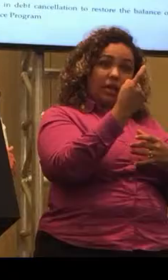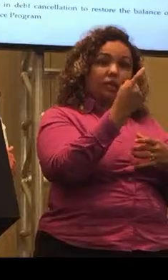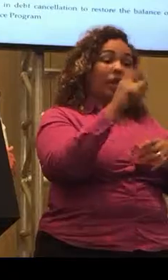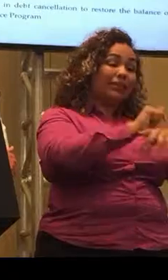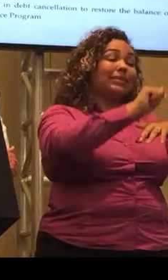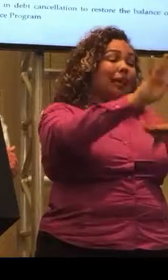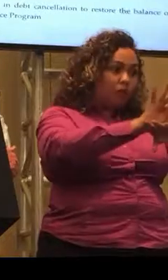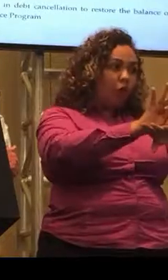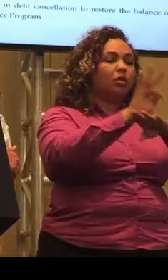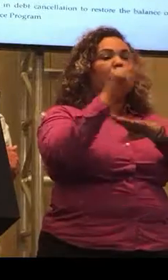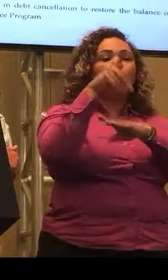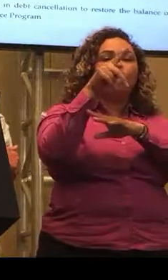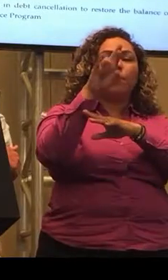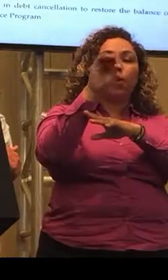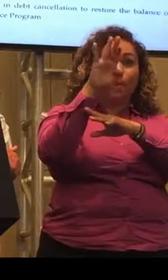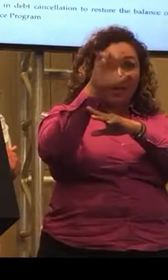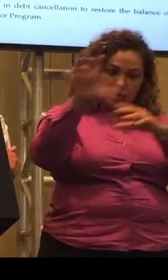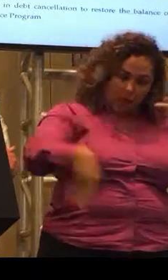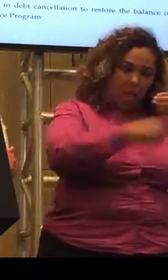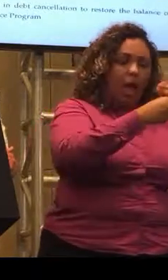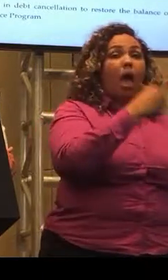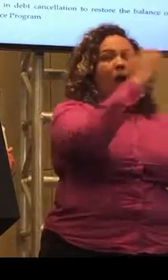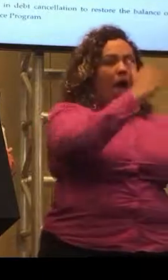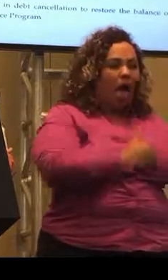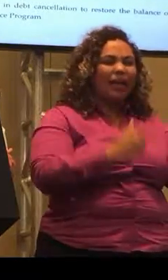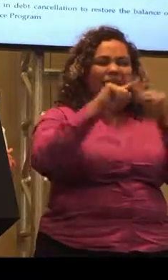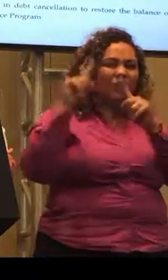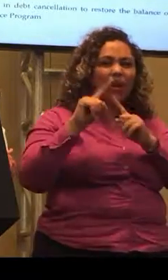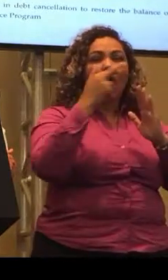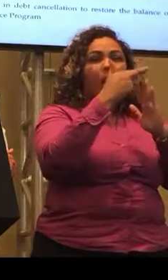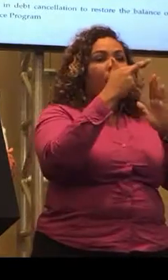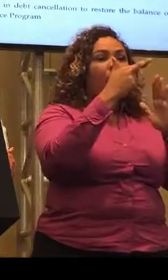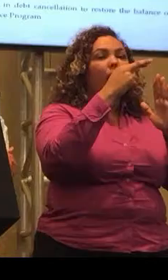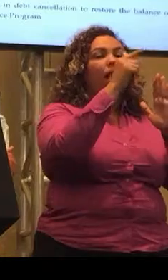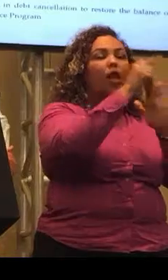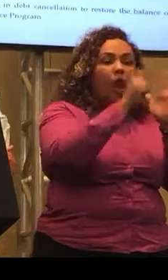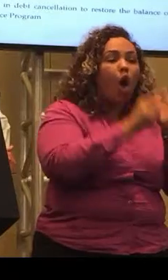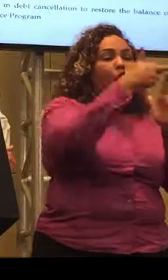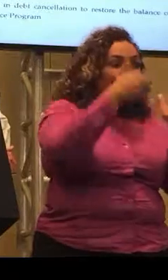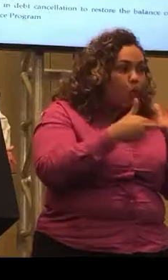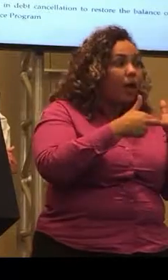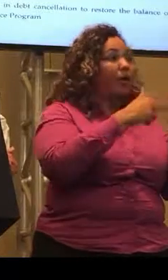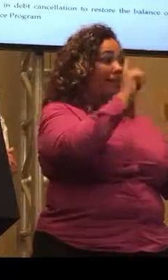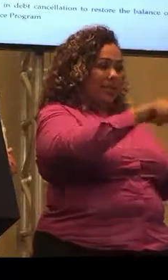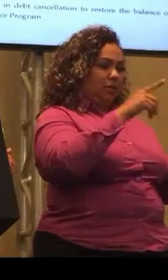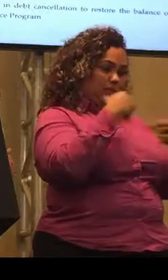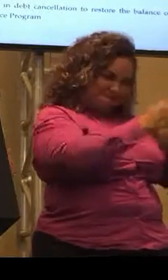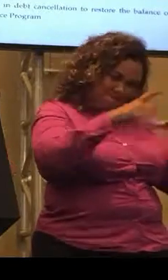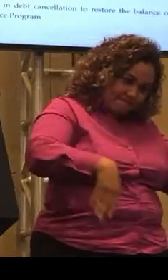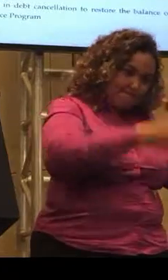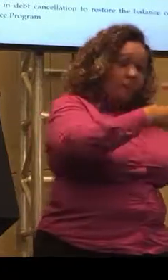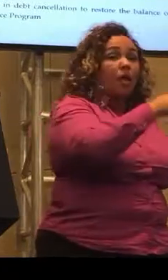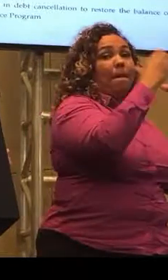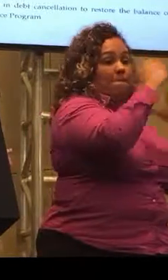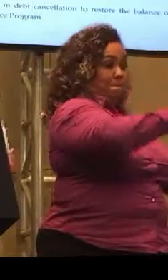of PROMESA. And we've got a list of all these measures. And those are the package that we need to be included for